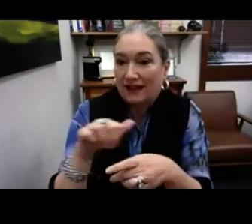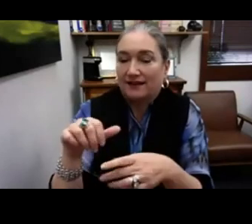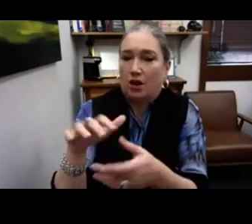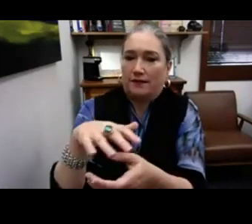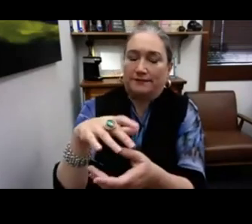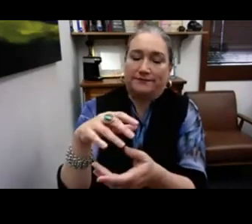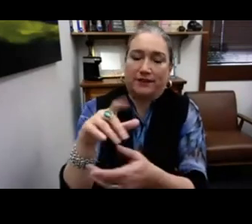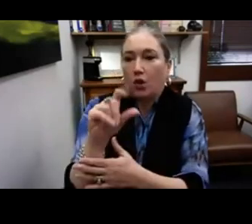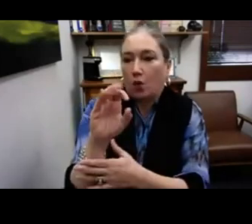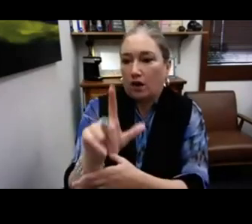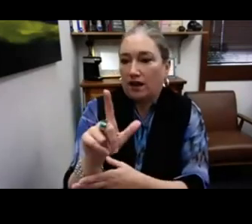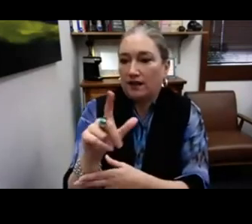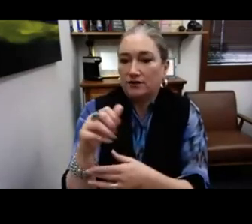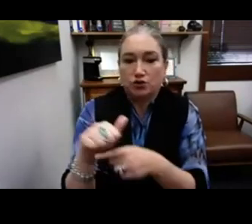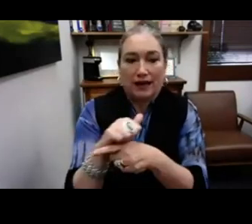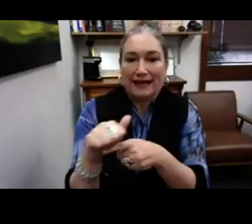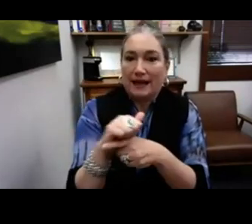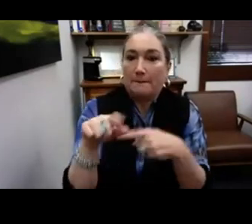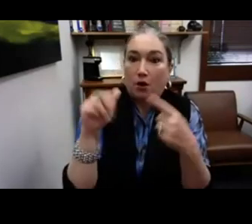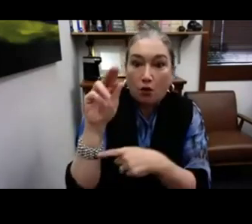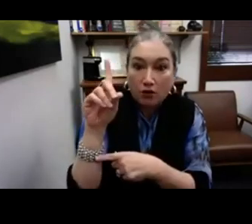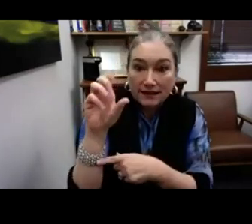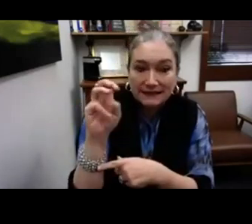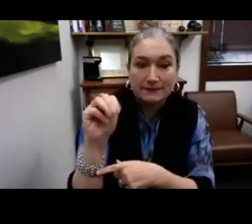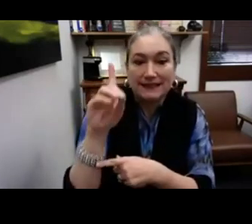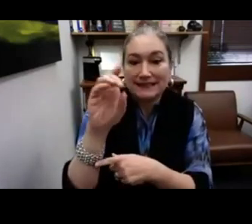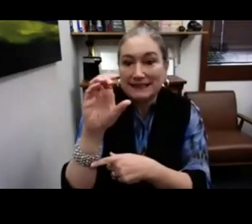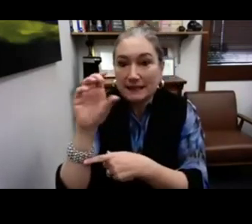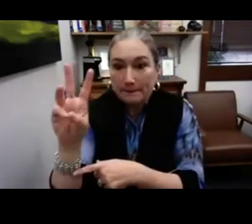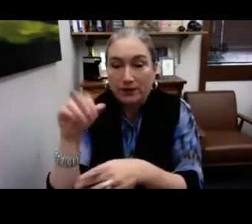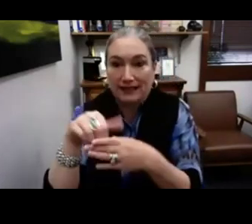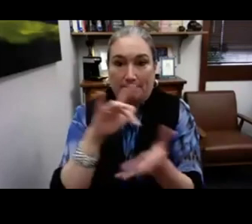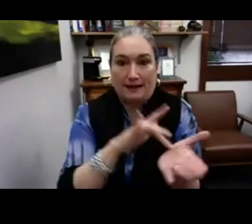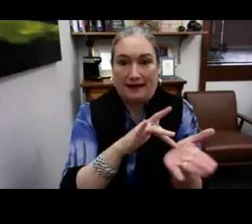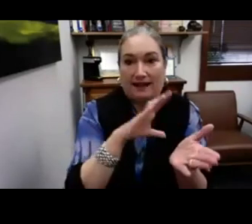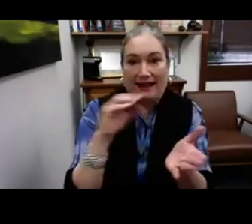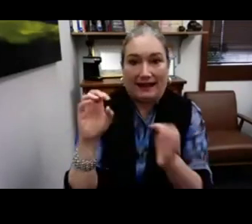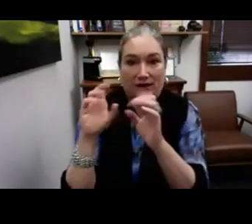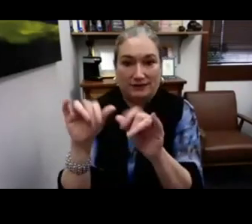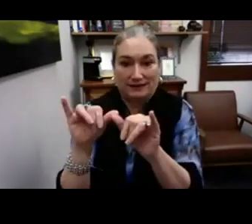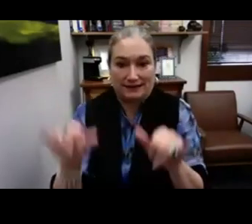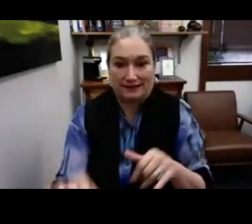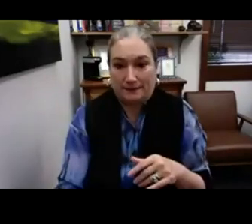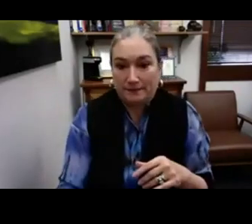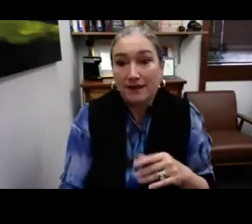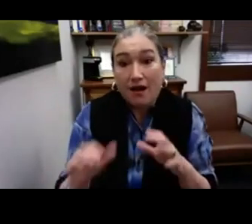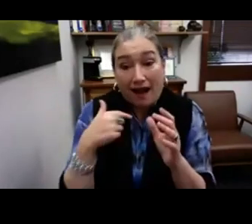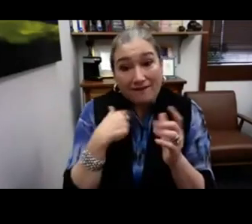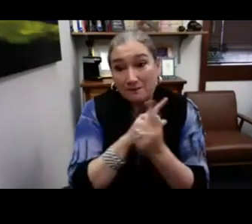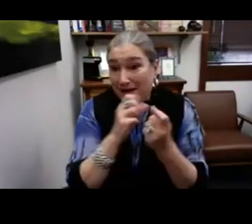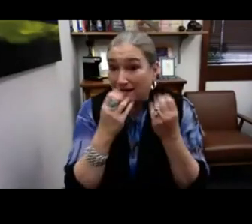statewide regionalization and local trainings about autism, about DCCW,